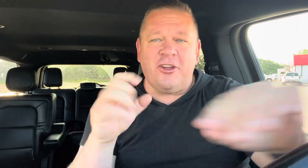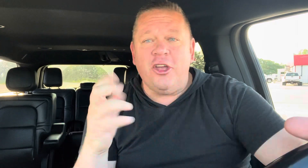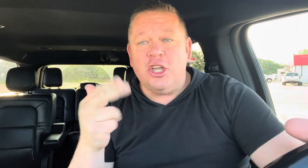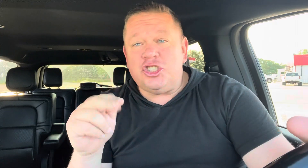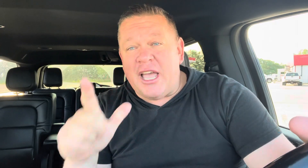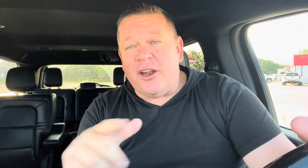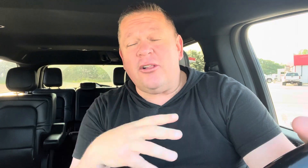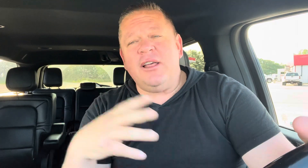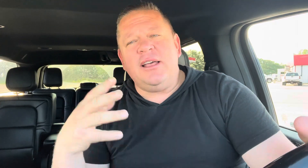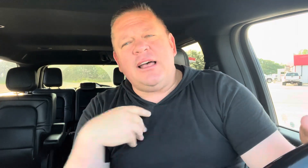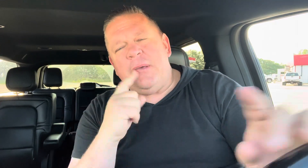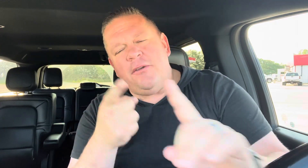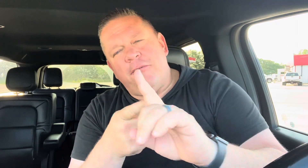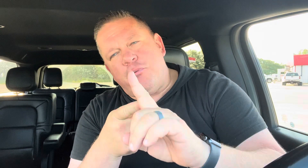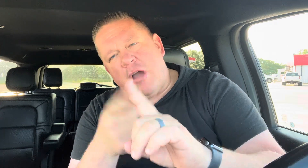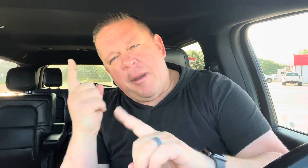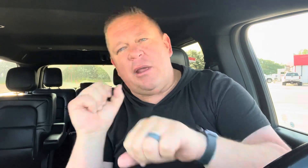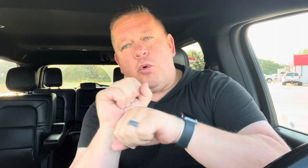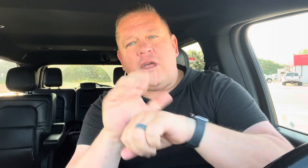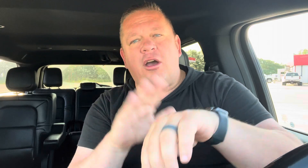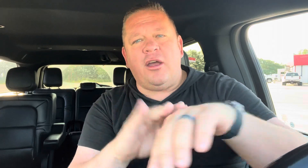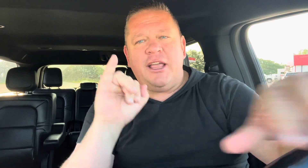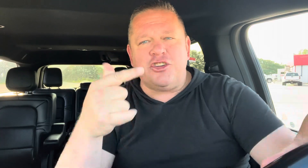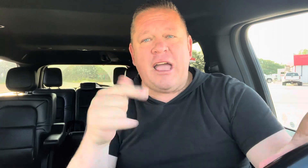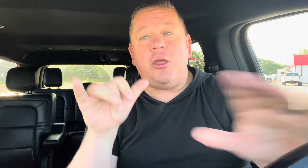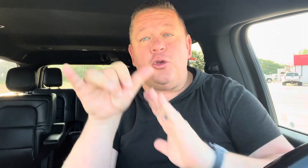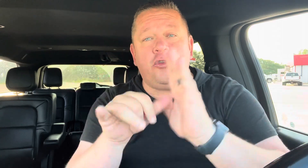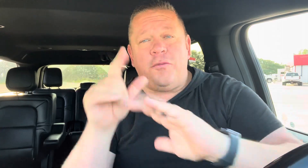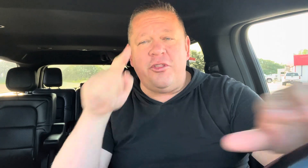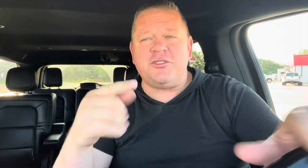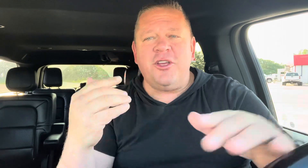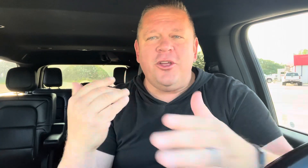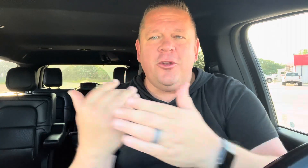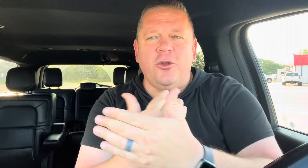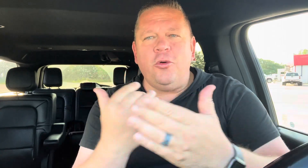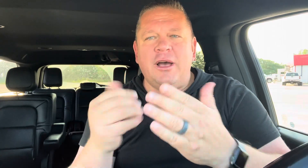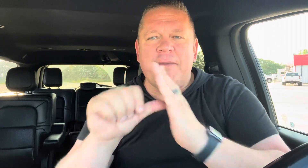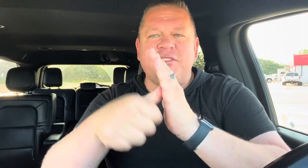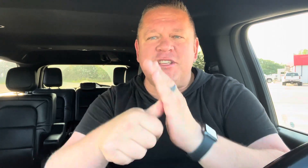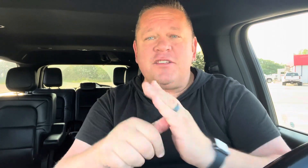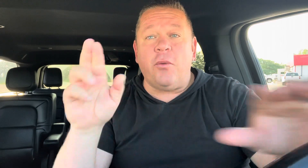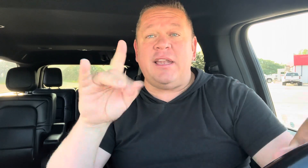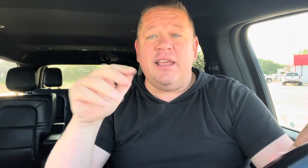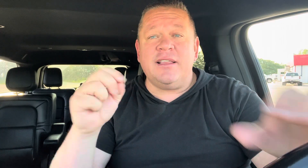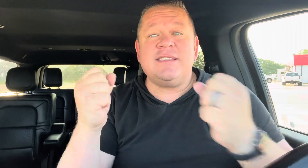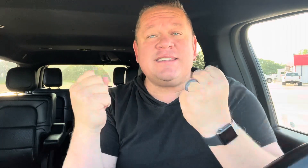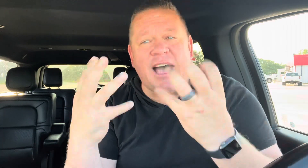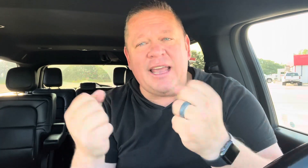channel. I'll be primarily working on Instagram and YouTube for this new emphasis of Randy Dignan's sign